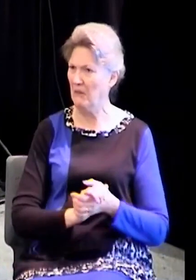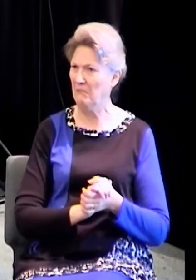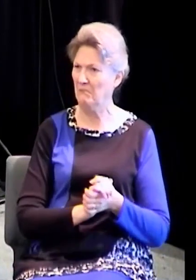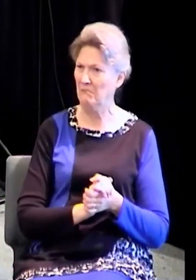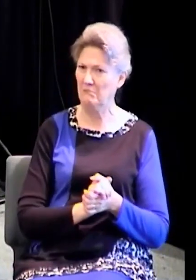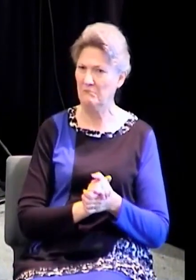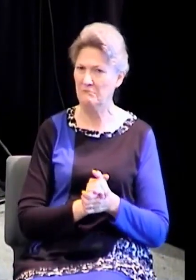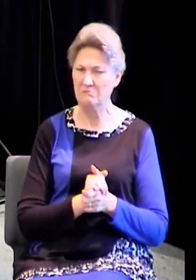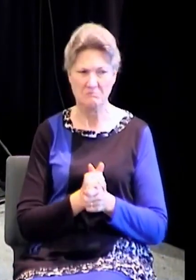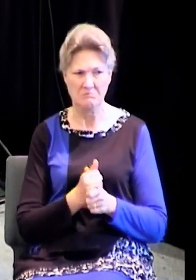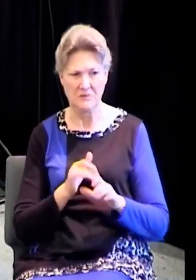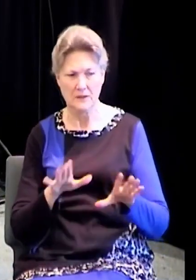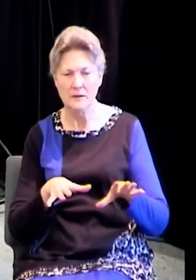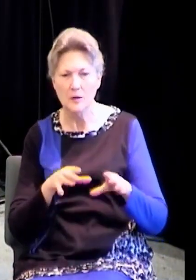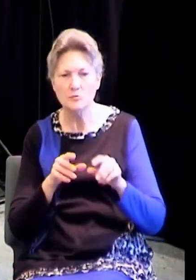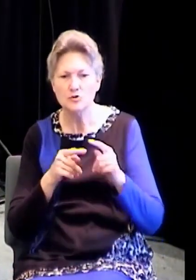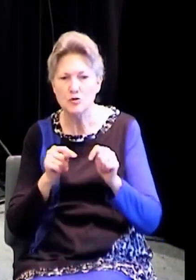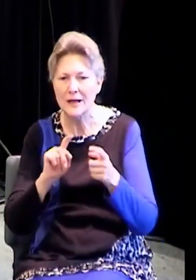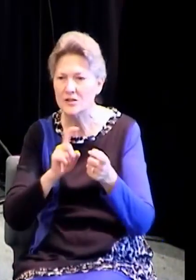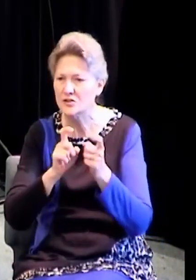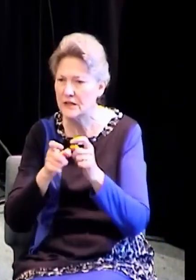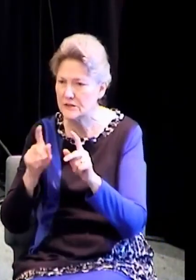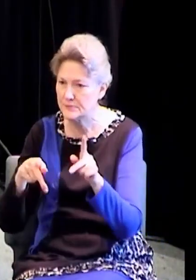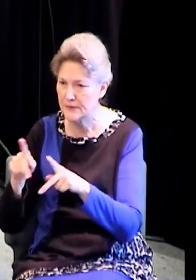Don't try to put clothes on a baby that's in the womb.